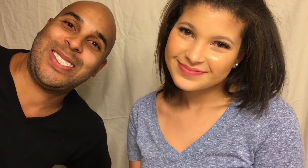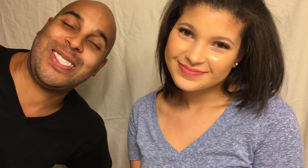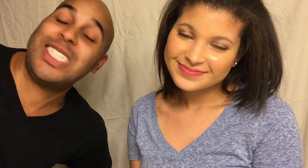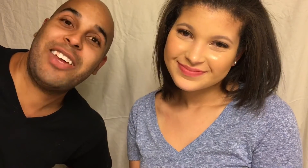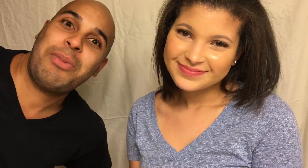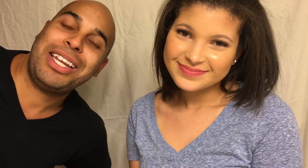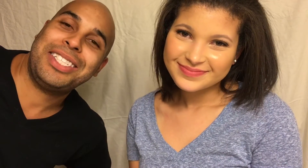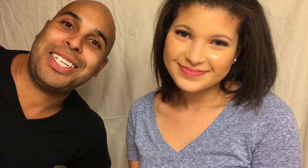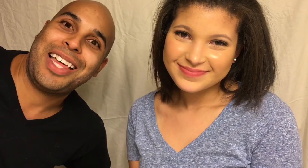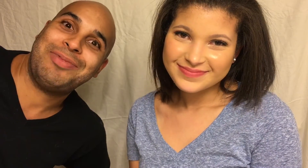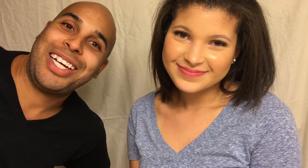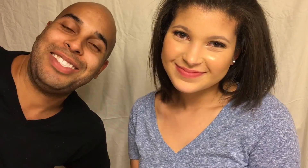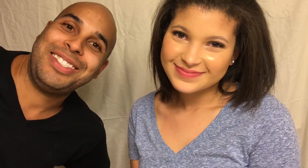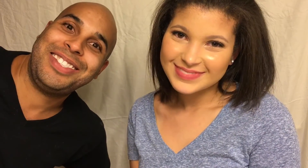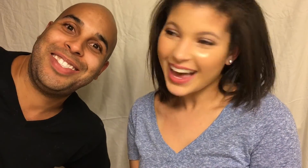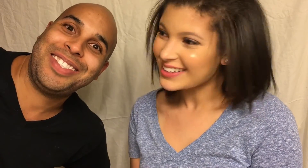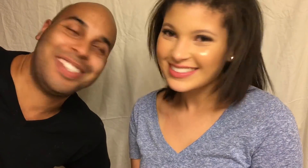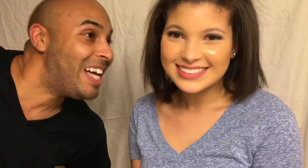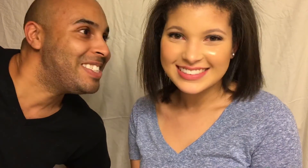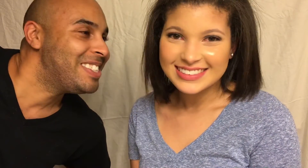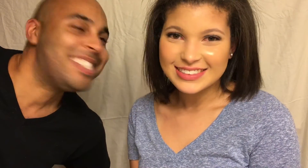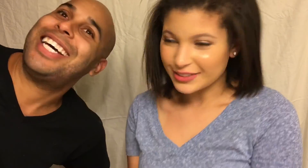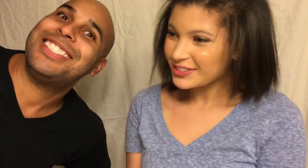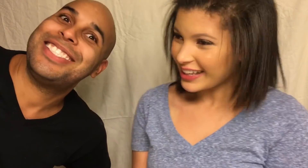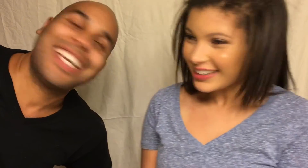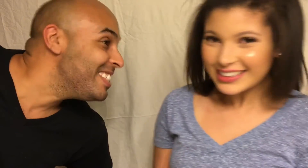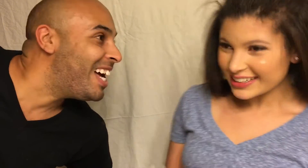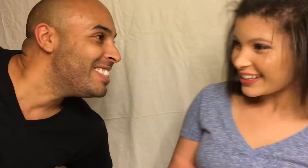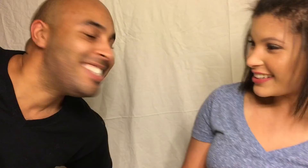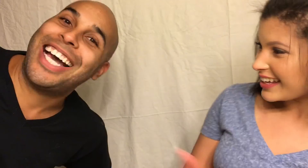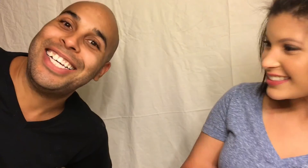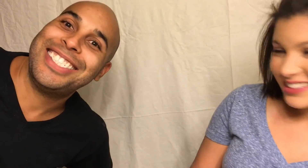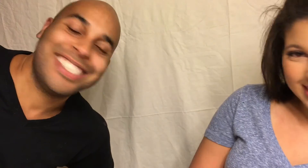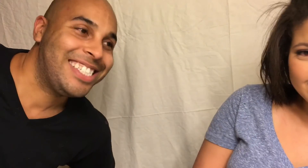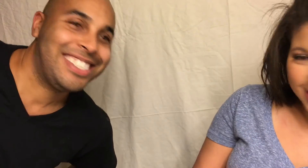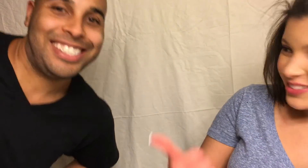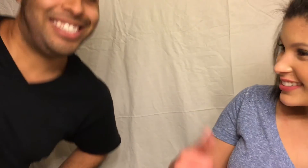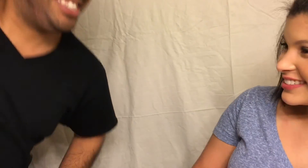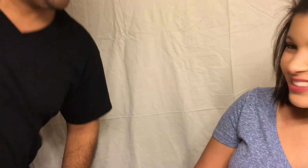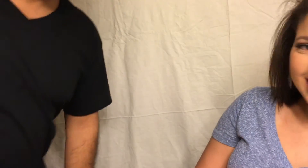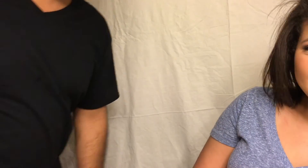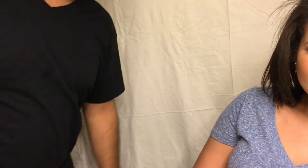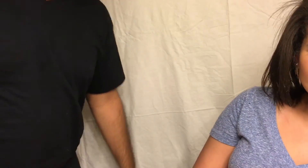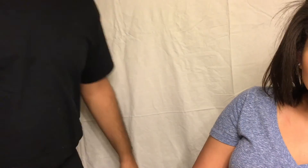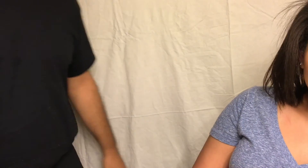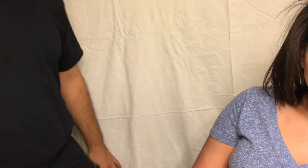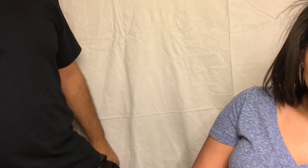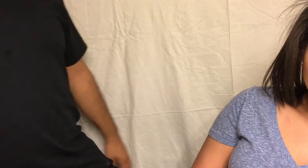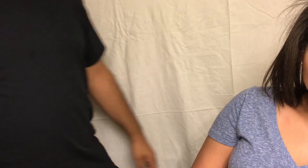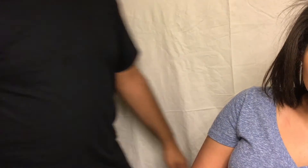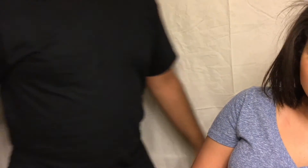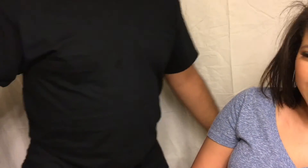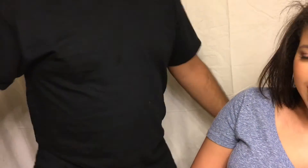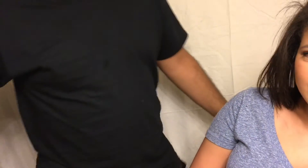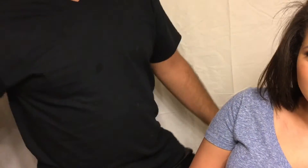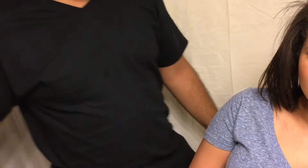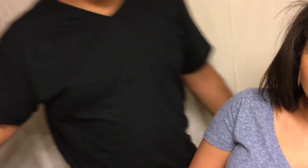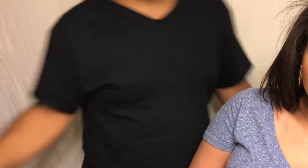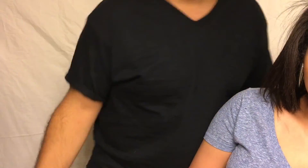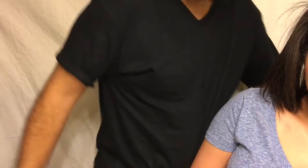Doesn't everybody dance like that, right? Yeah. Yeah. Yeah. Yeah. dance, dance, do it! You all get down. ready to do it.